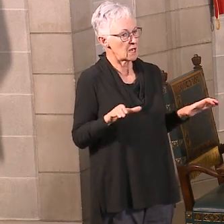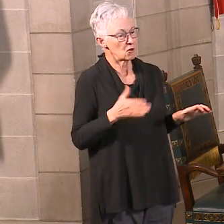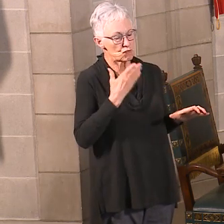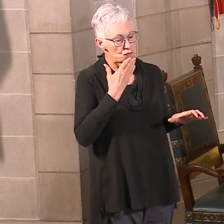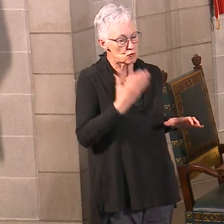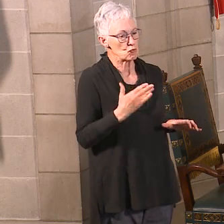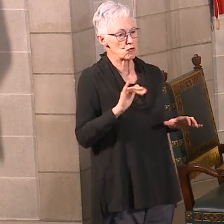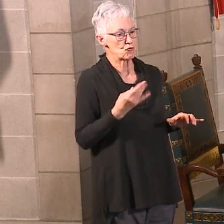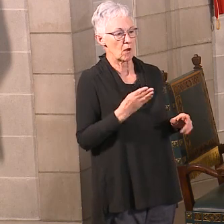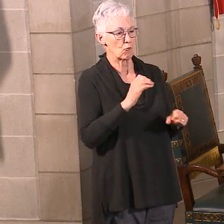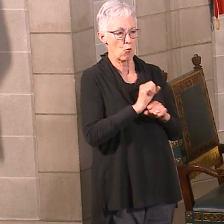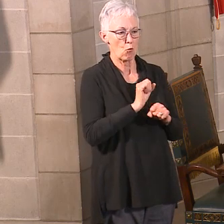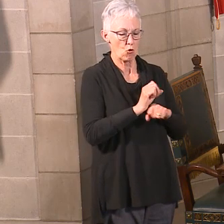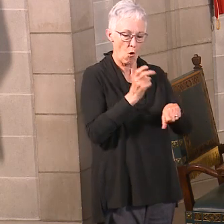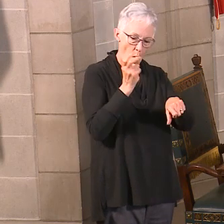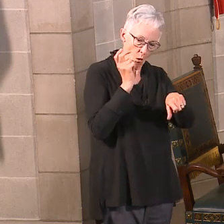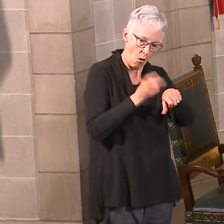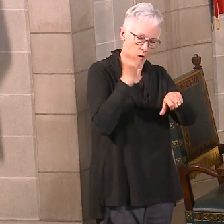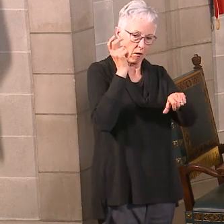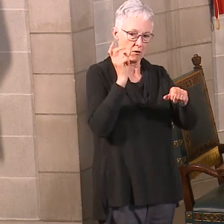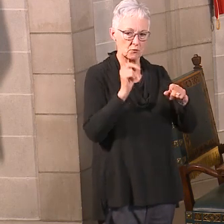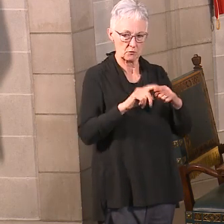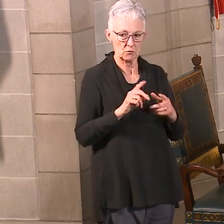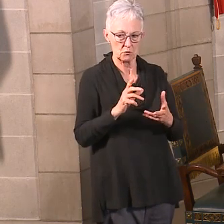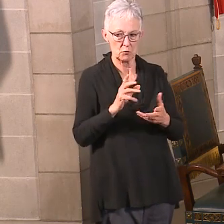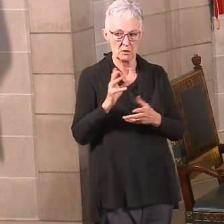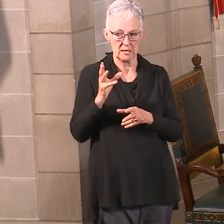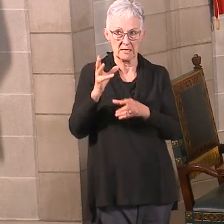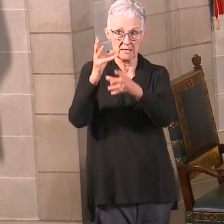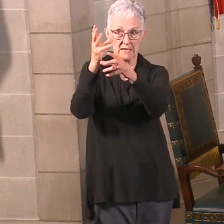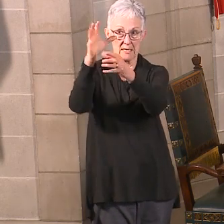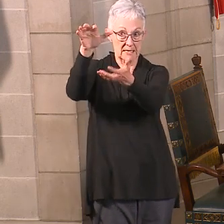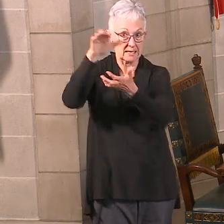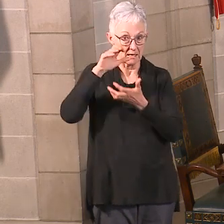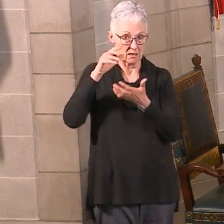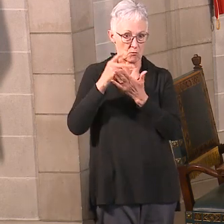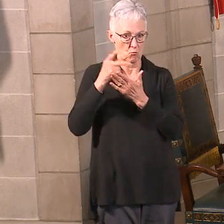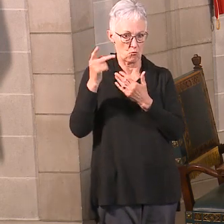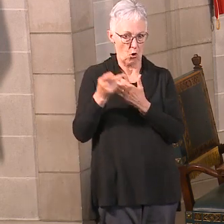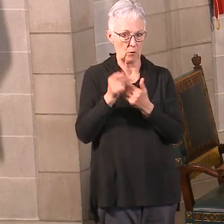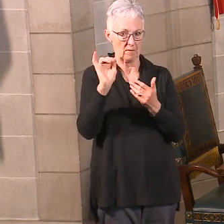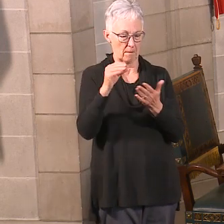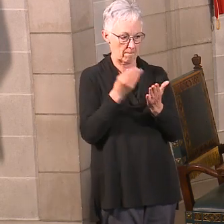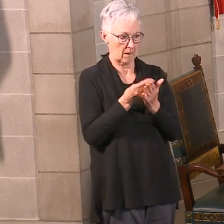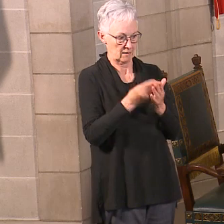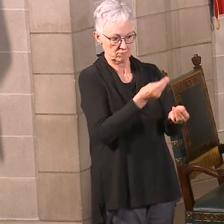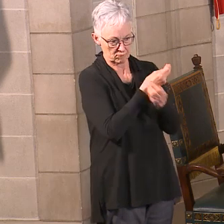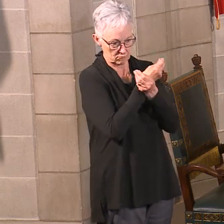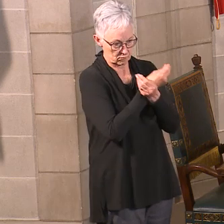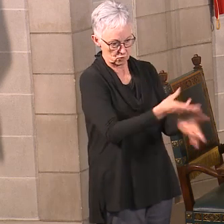of really working hard to make sure we could take advantage of that program to get that money into the hands of our small businesses here in Nebraska.